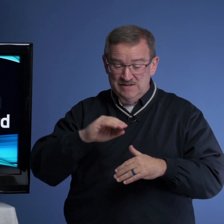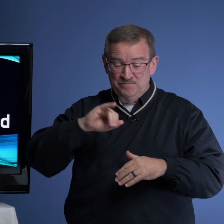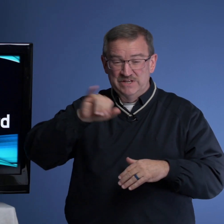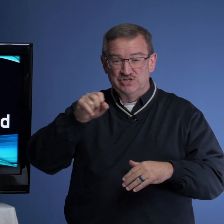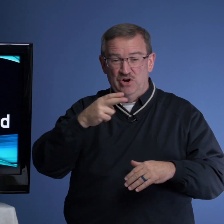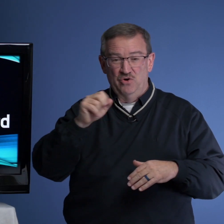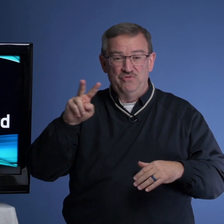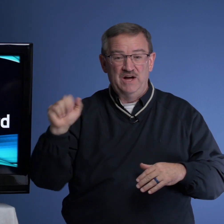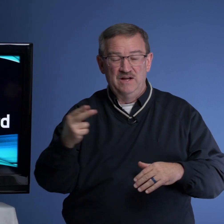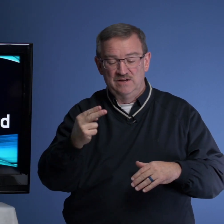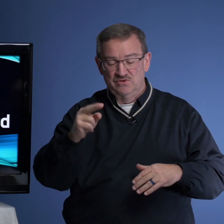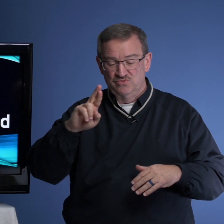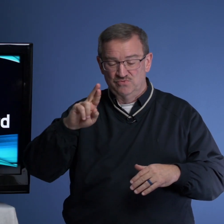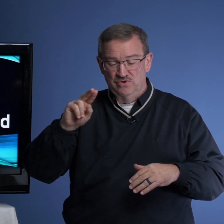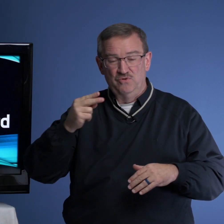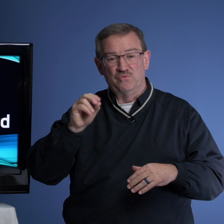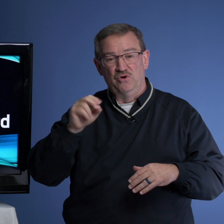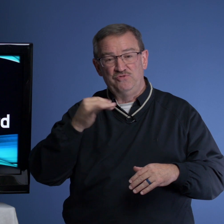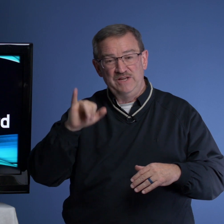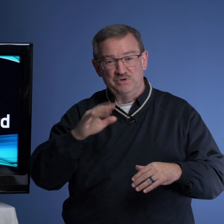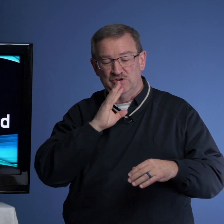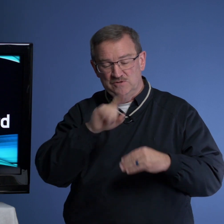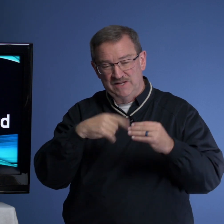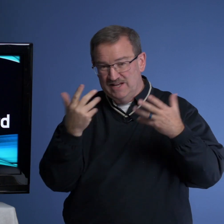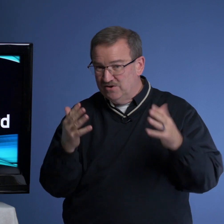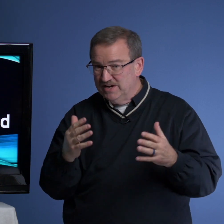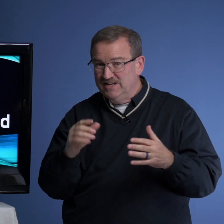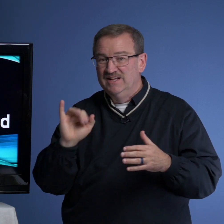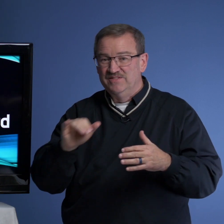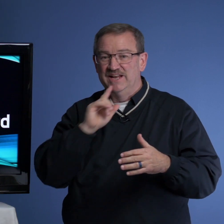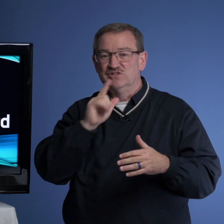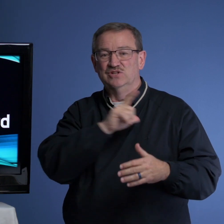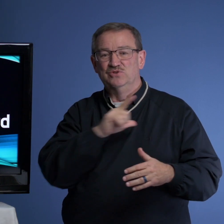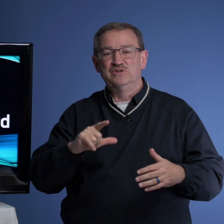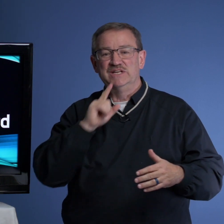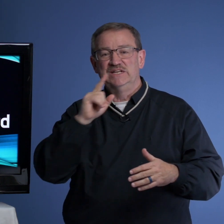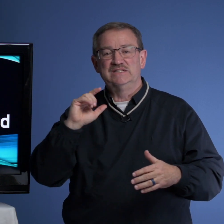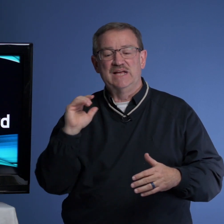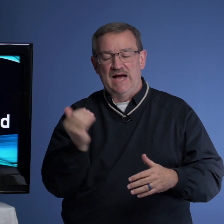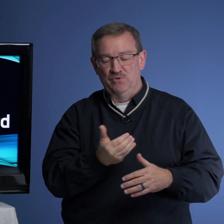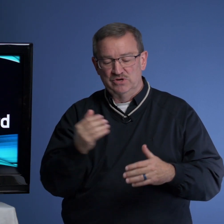Jehovah Rofi. We talked about that already. That is the Lord is our